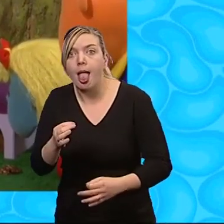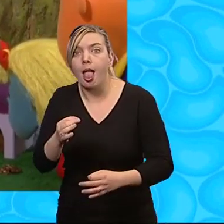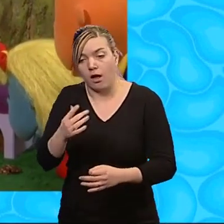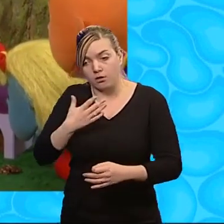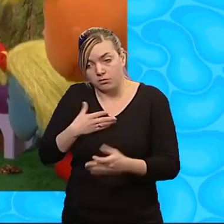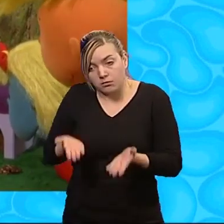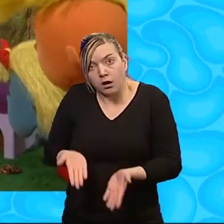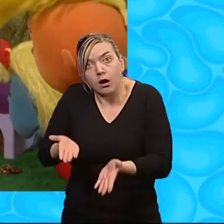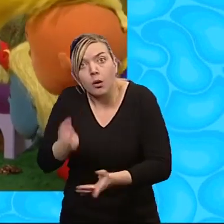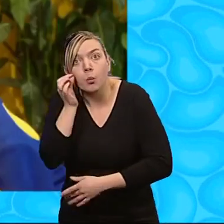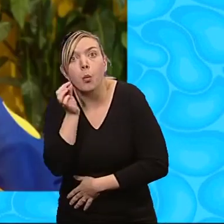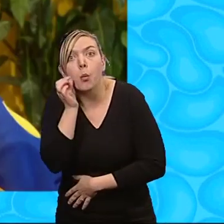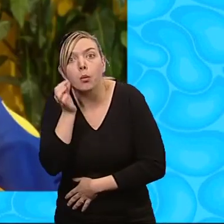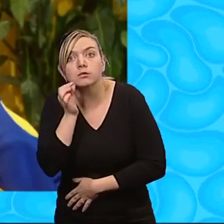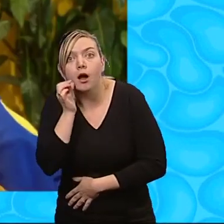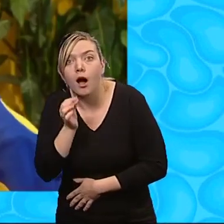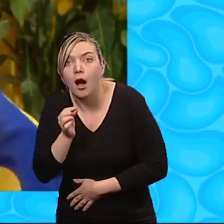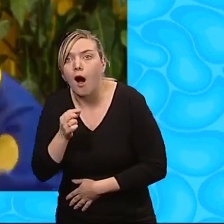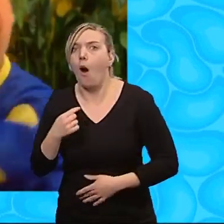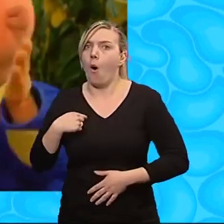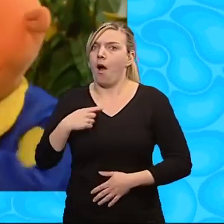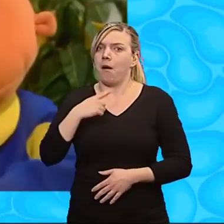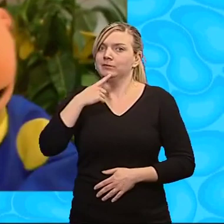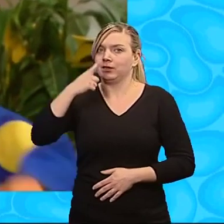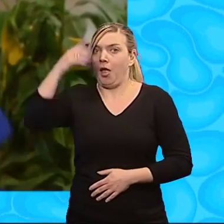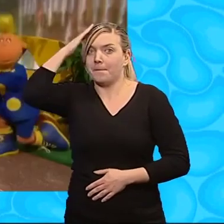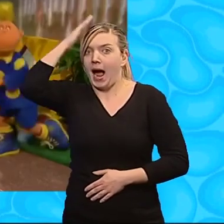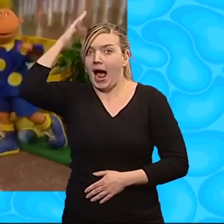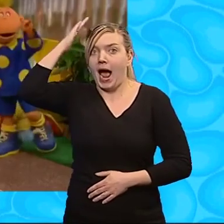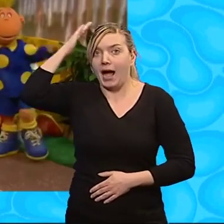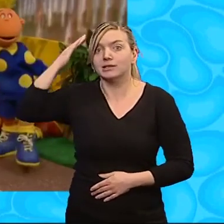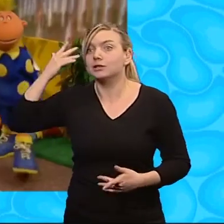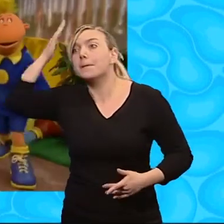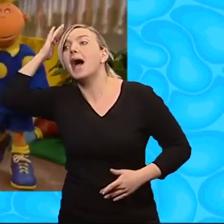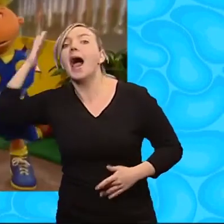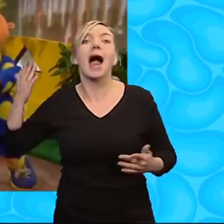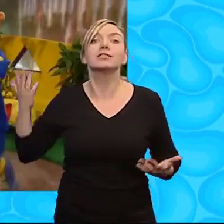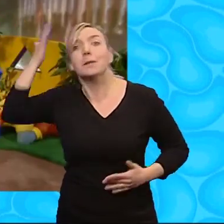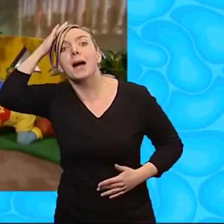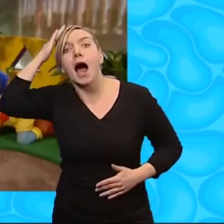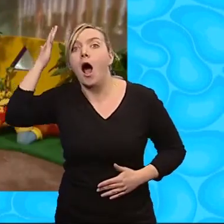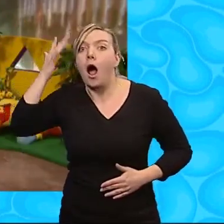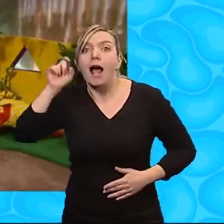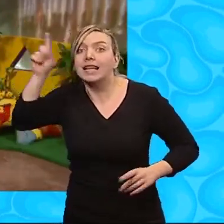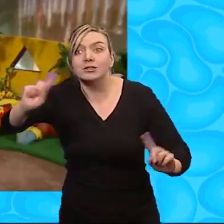some water, little hedgehog. Yeah. Hey, I'm going to tell Max. Max, Maxie, you'll never guess what.